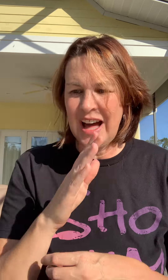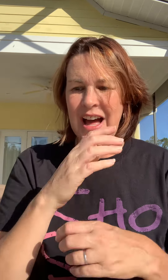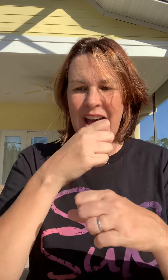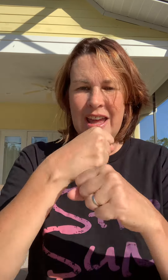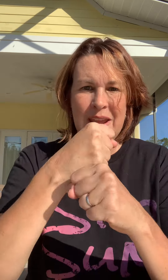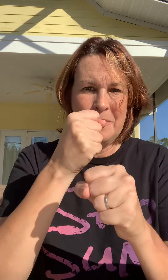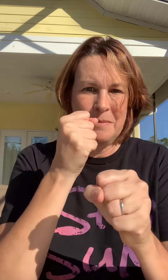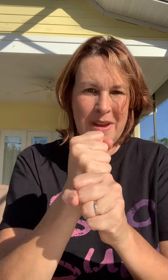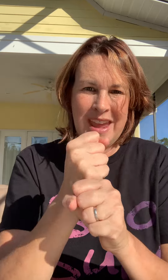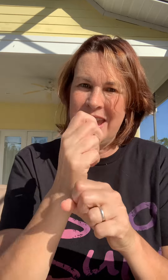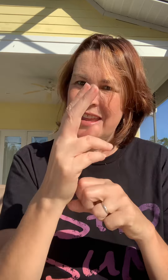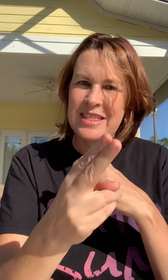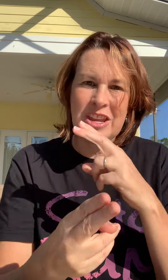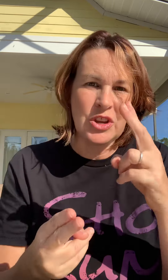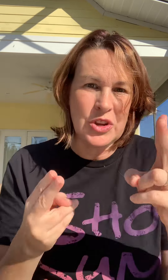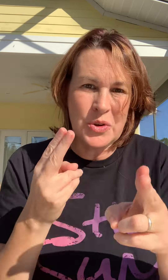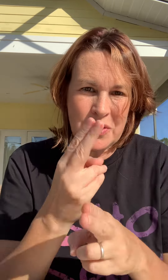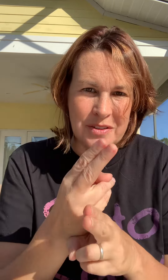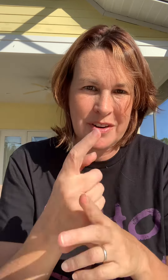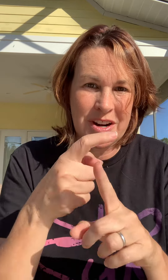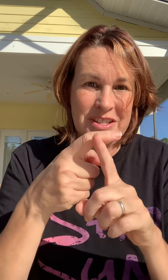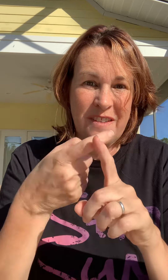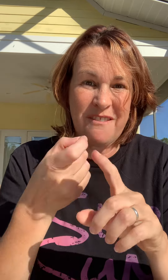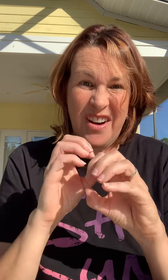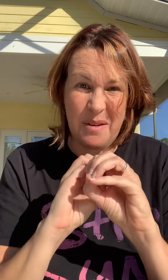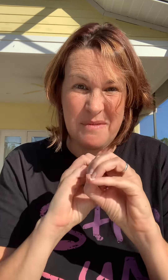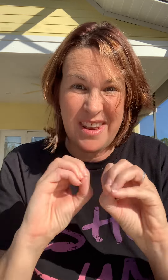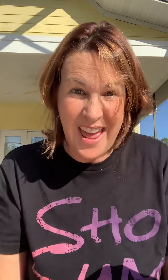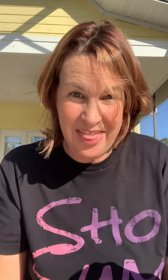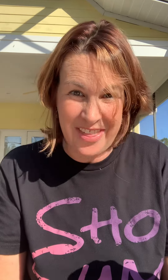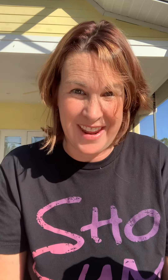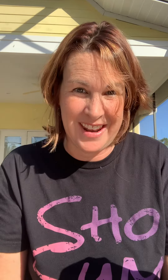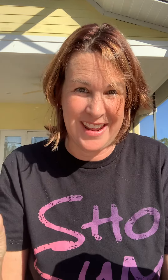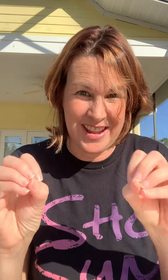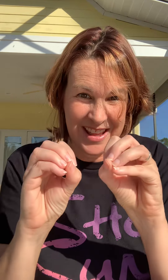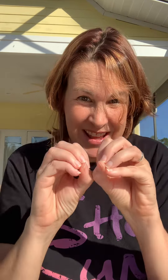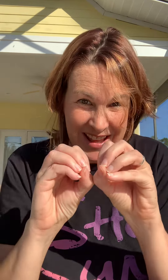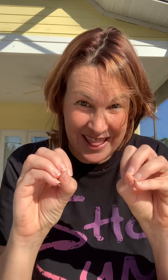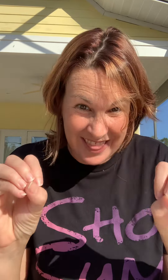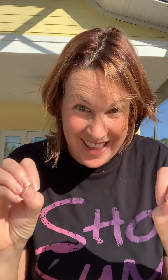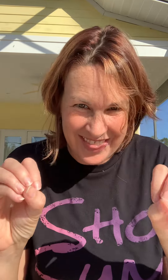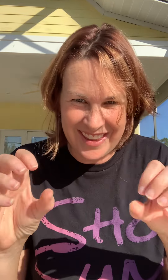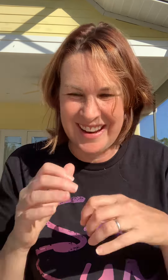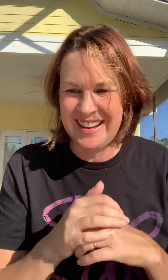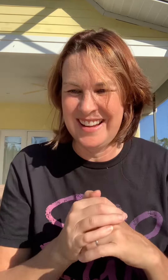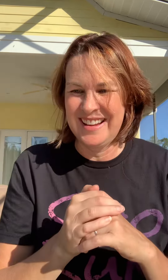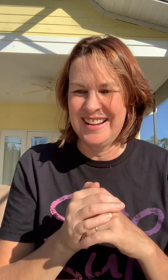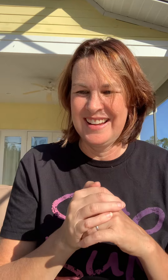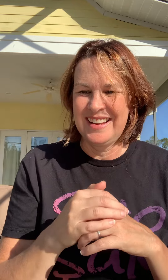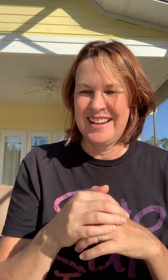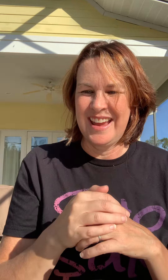made the universe from nothing. Nothing. Okay?